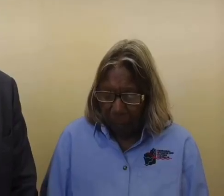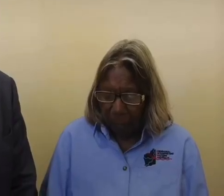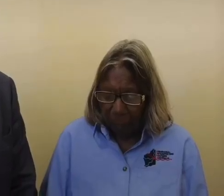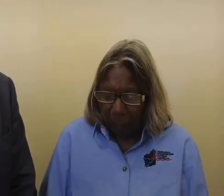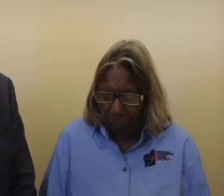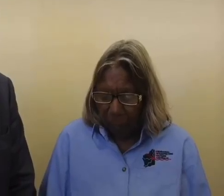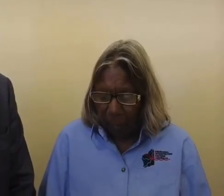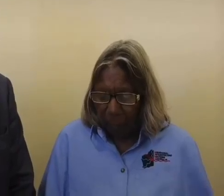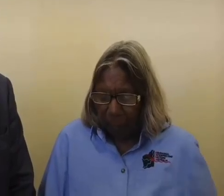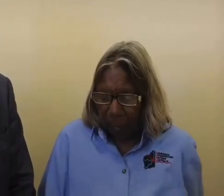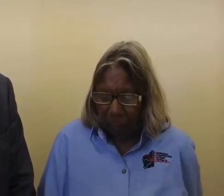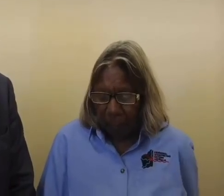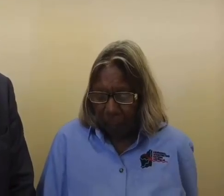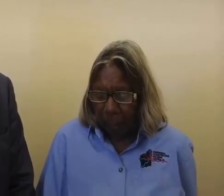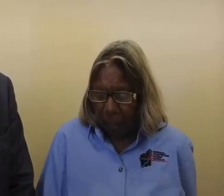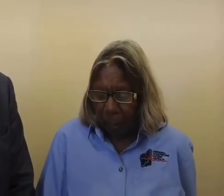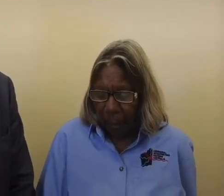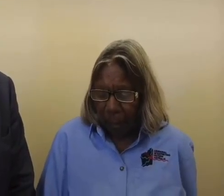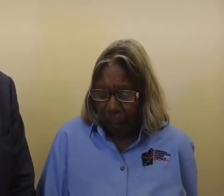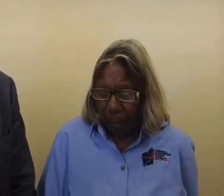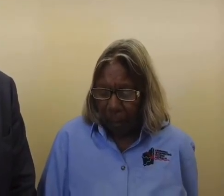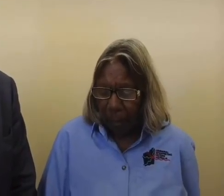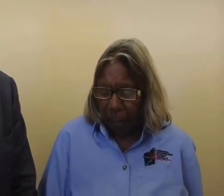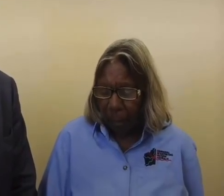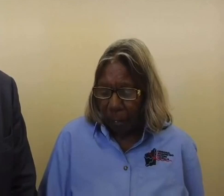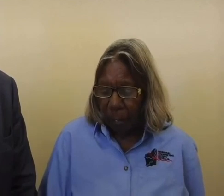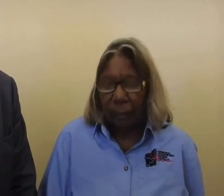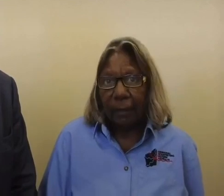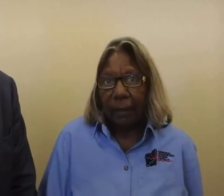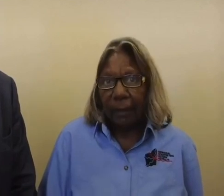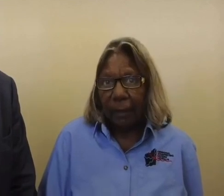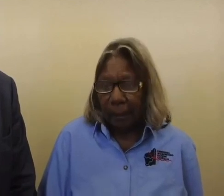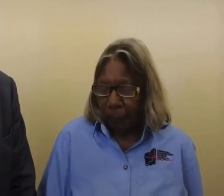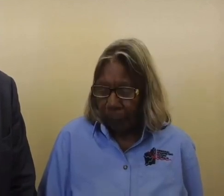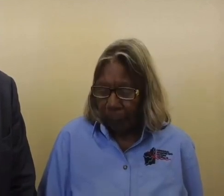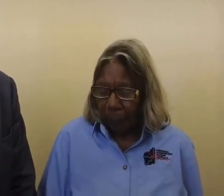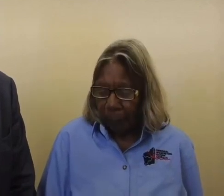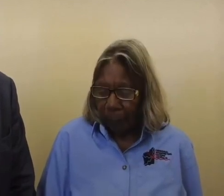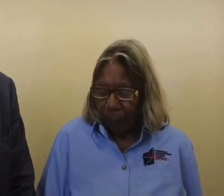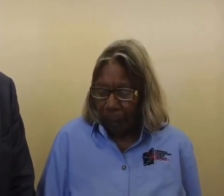If you're worried, talk to your hospital